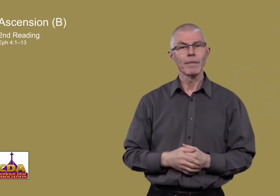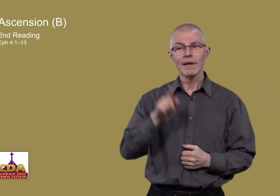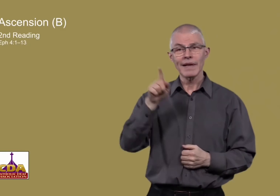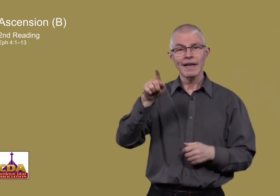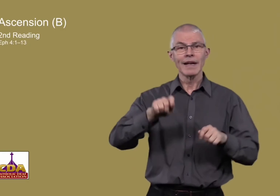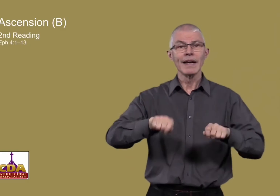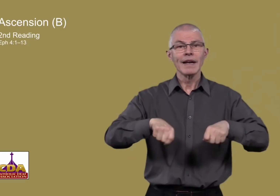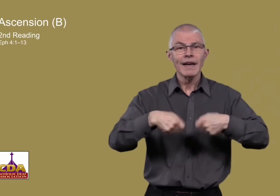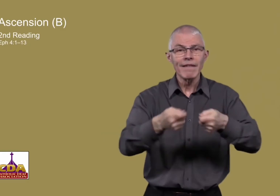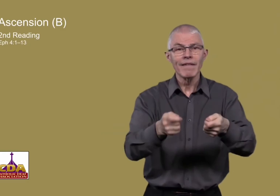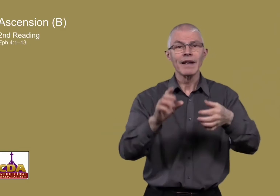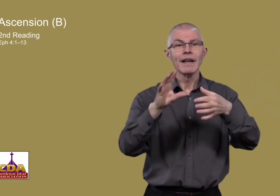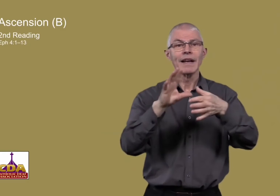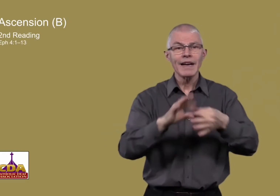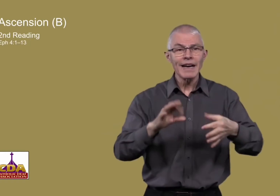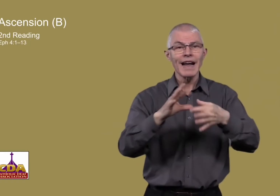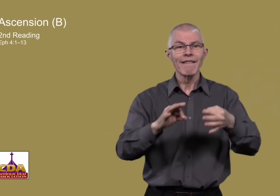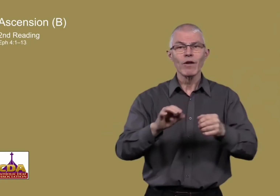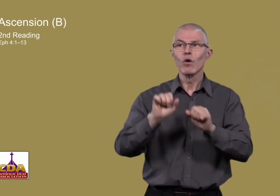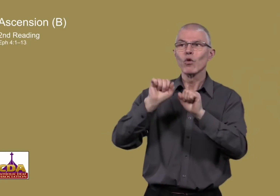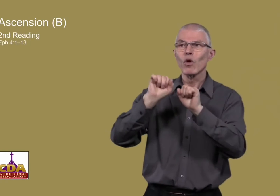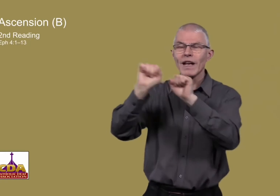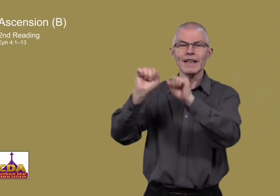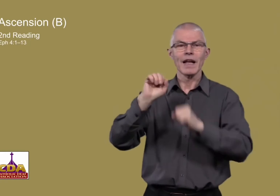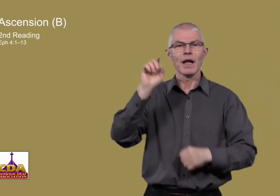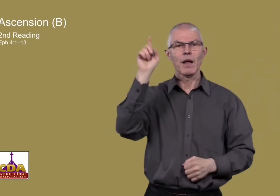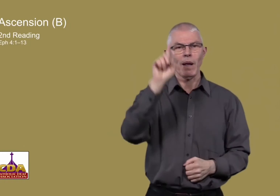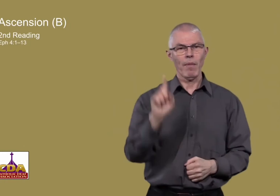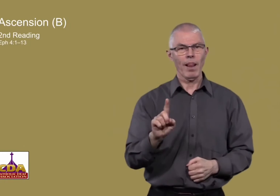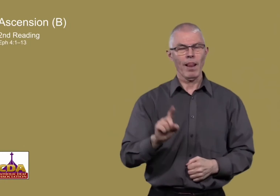He gave gifts to his people.